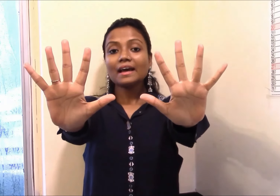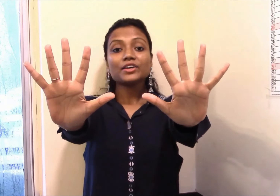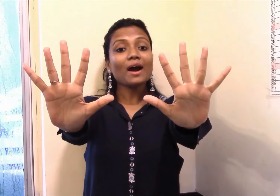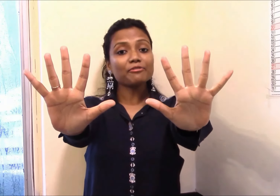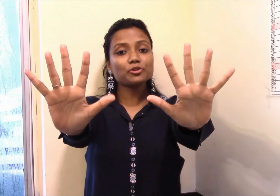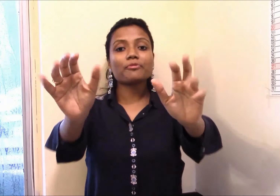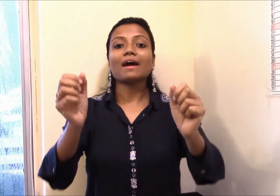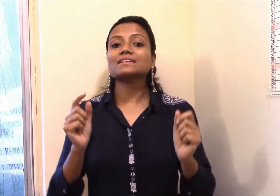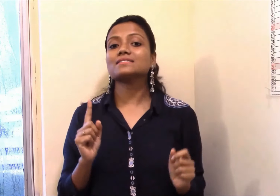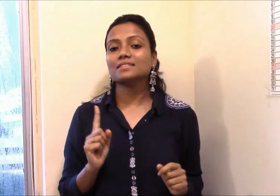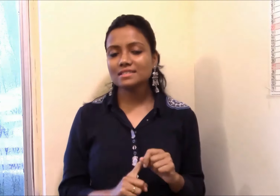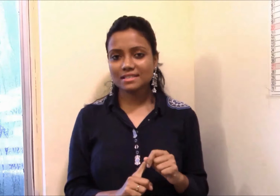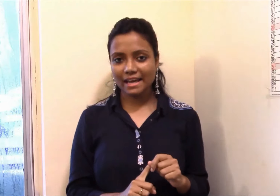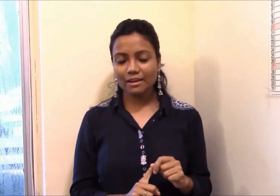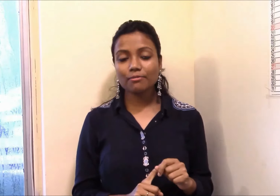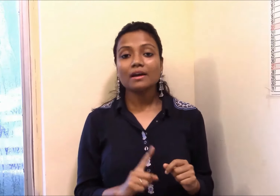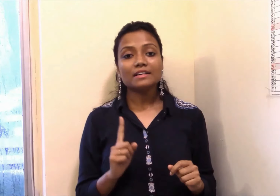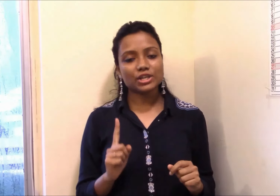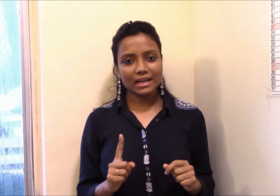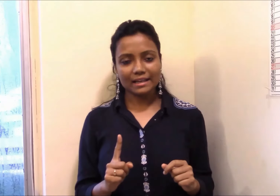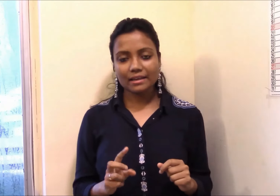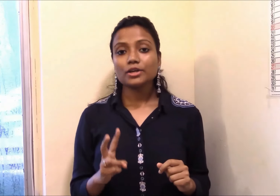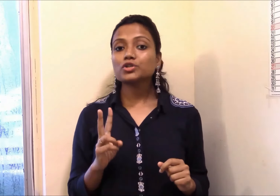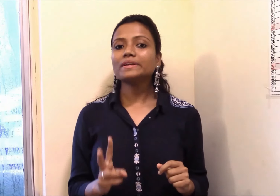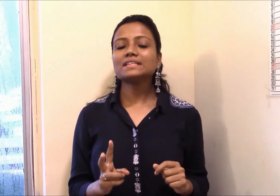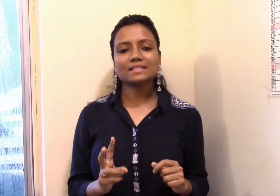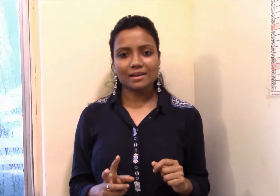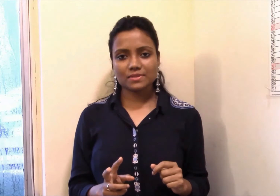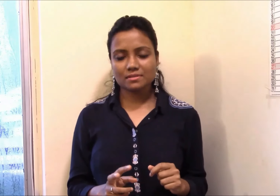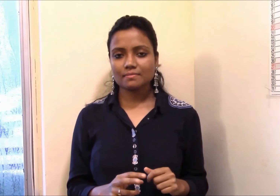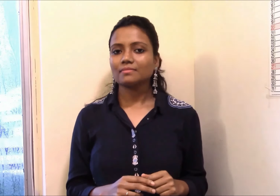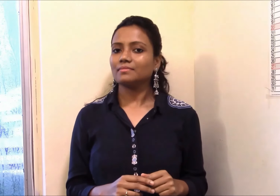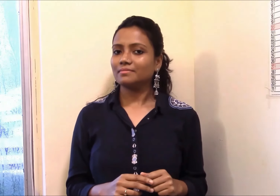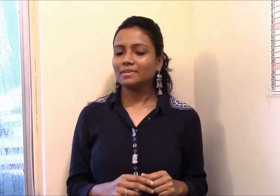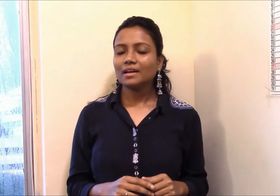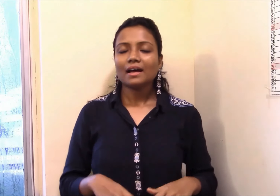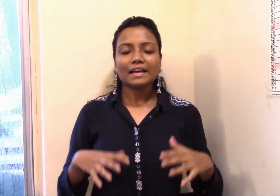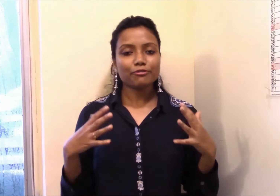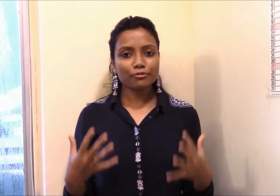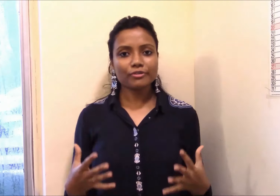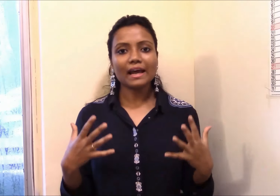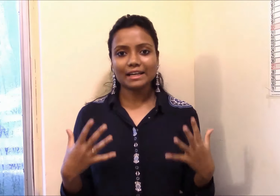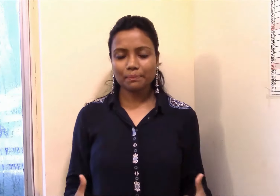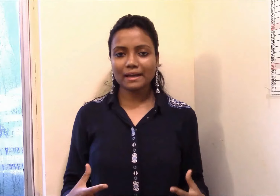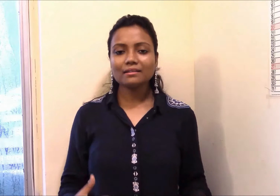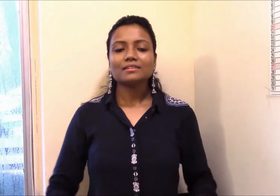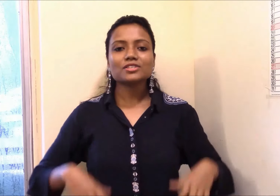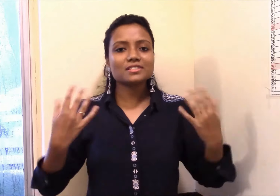You have to practice this day daily 20 times. If you feel any pain just